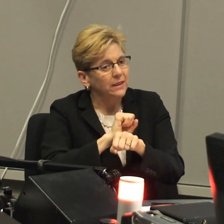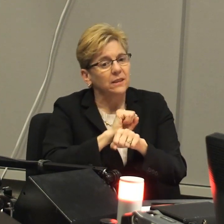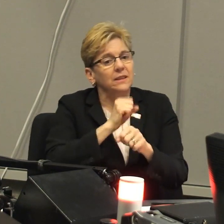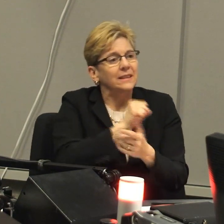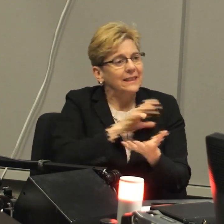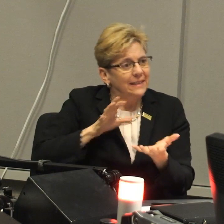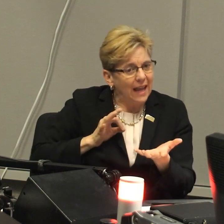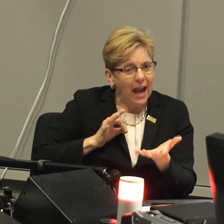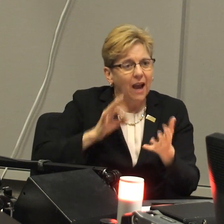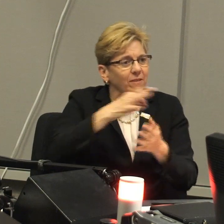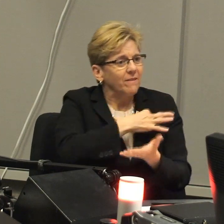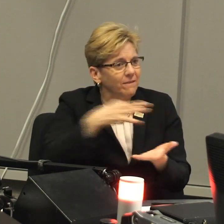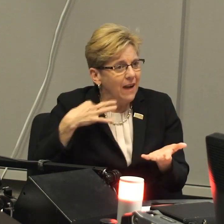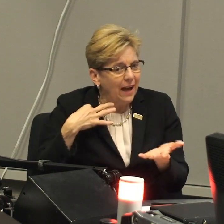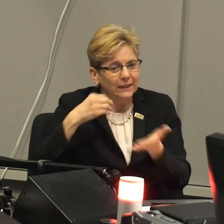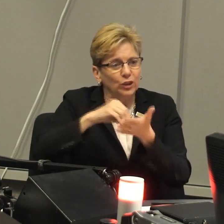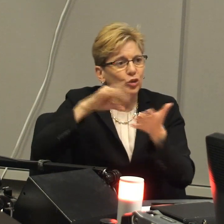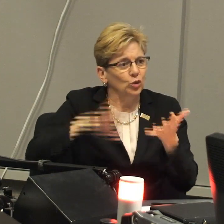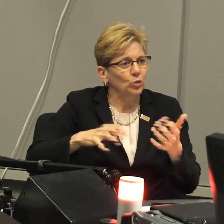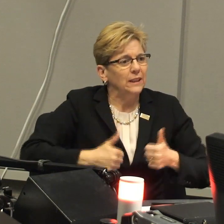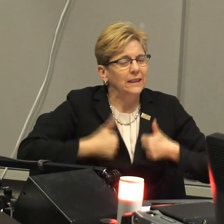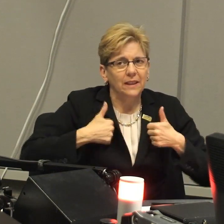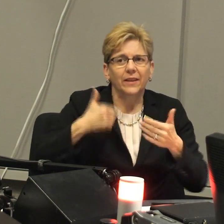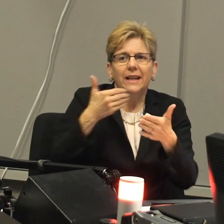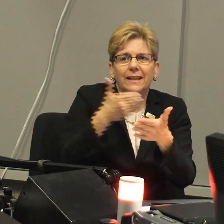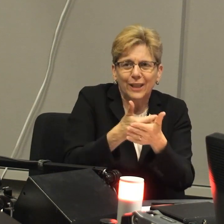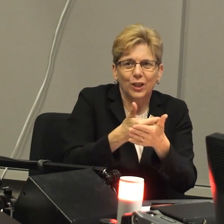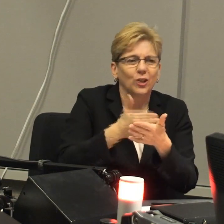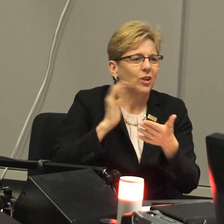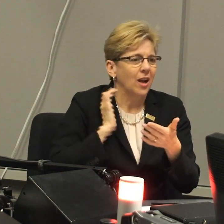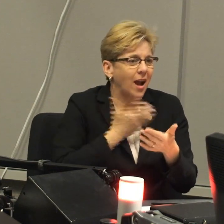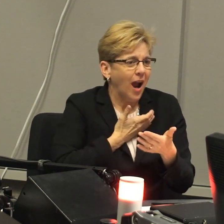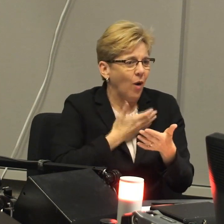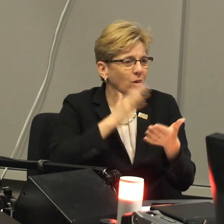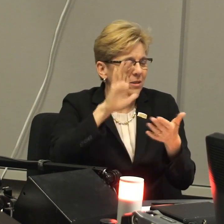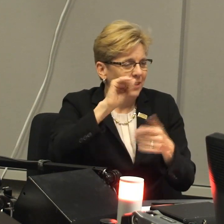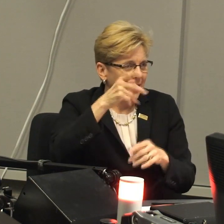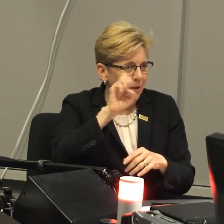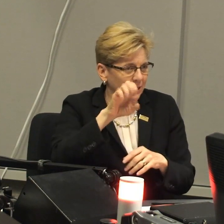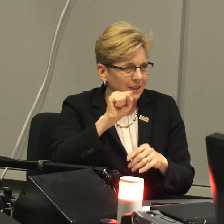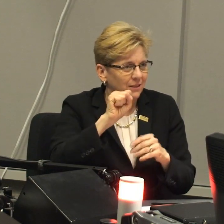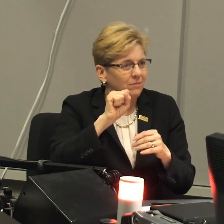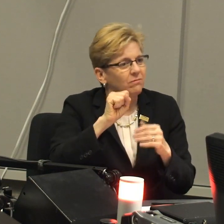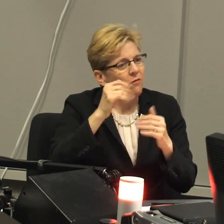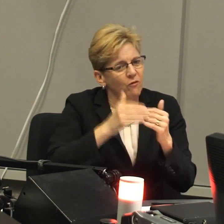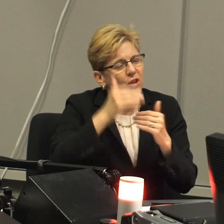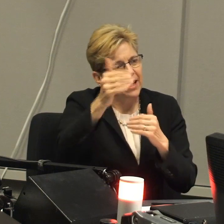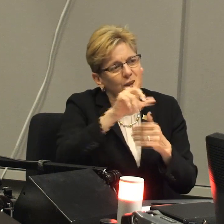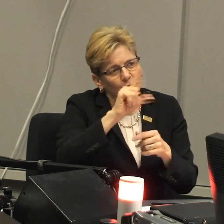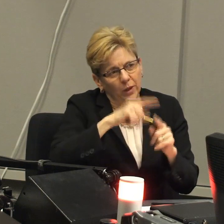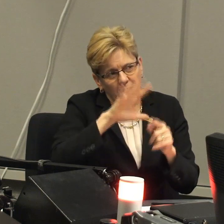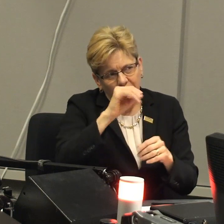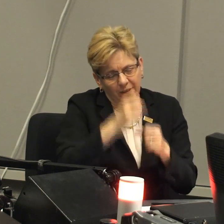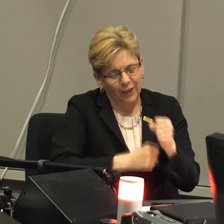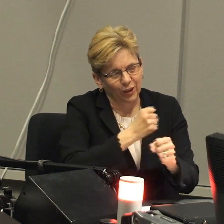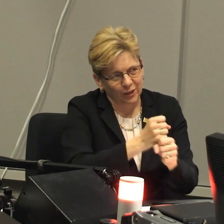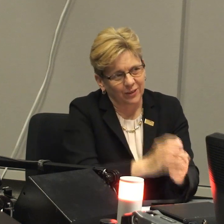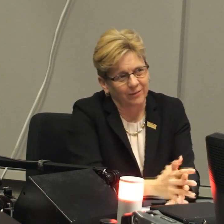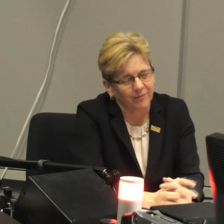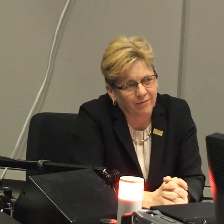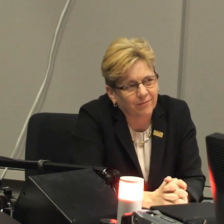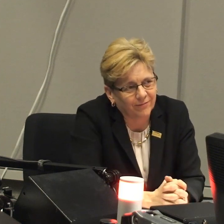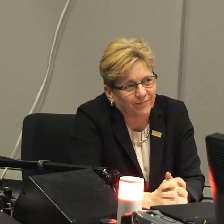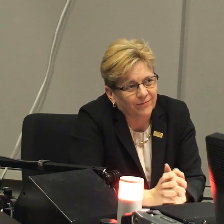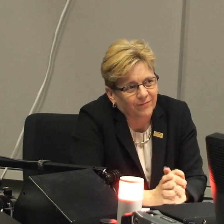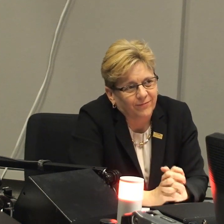can still have employees, staff, and faculty, as well as students who can live nearby, nearby to our campuses for the next